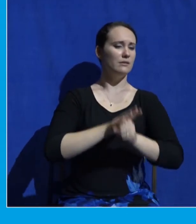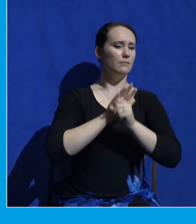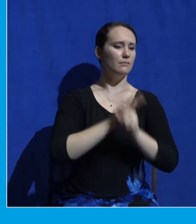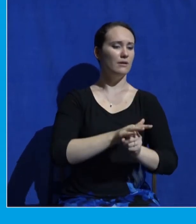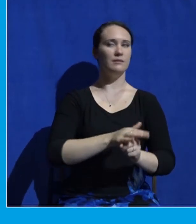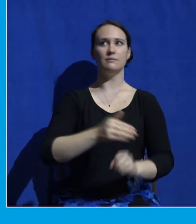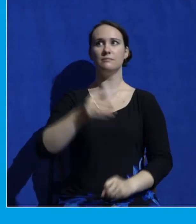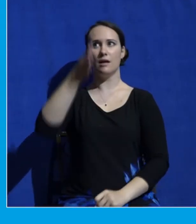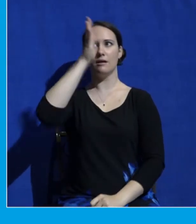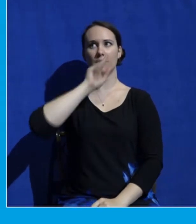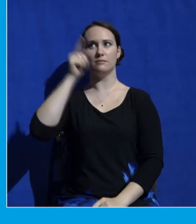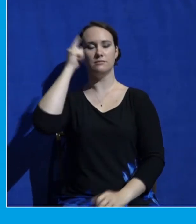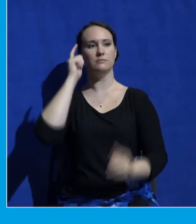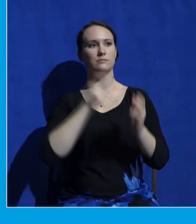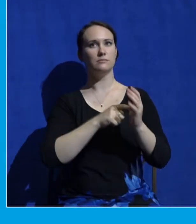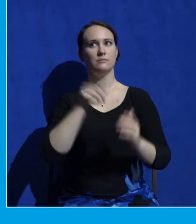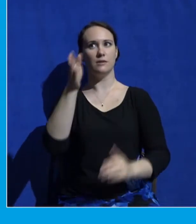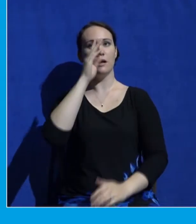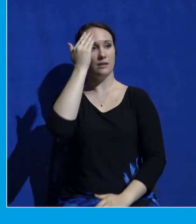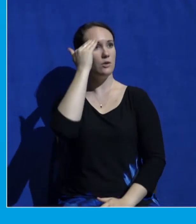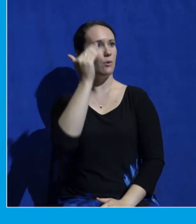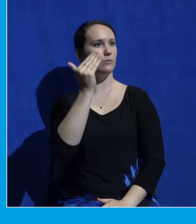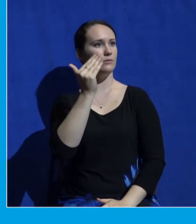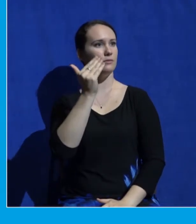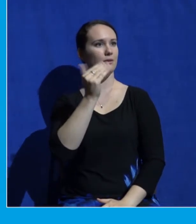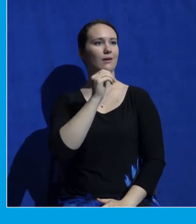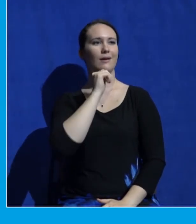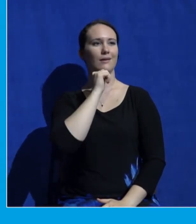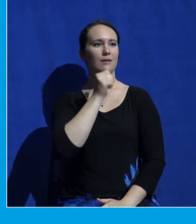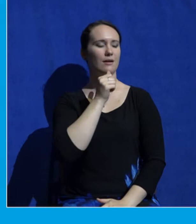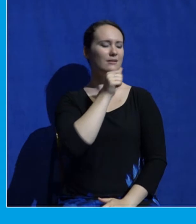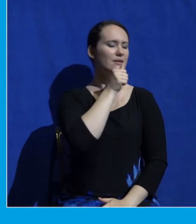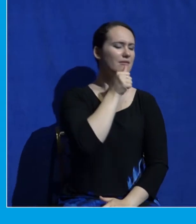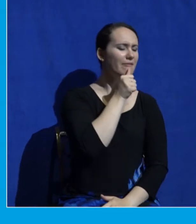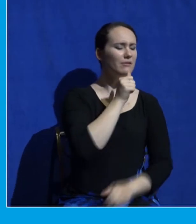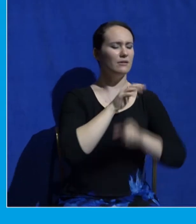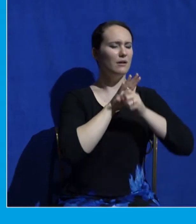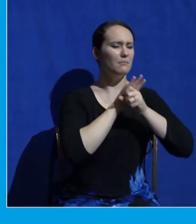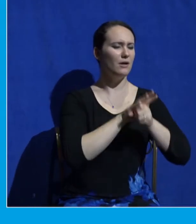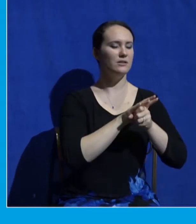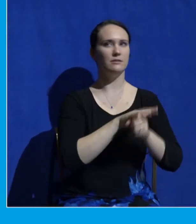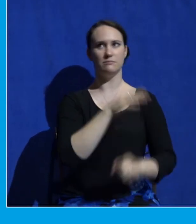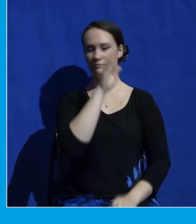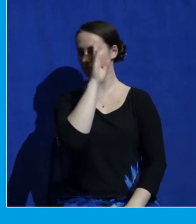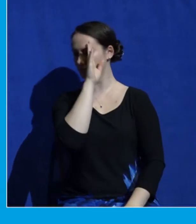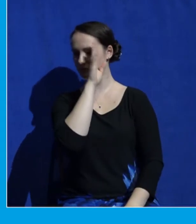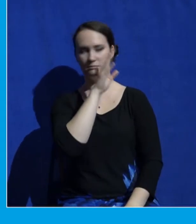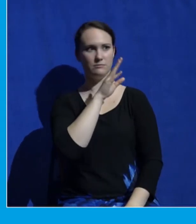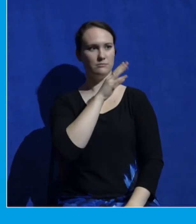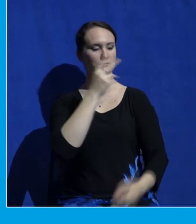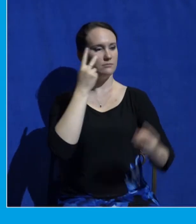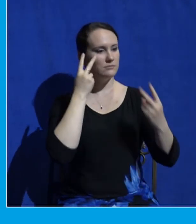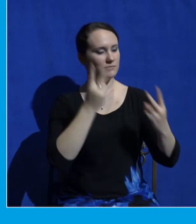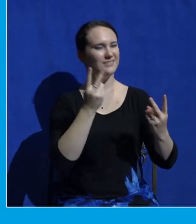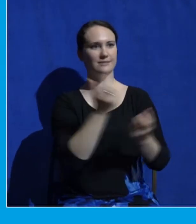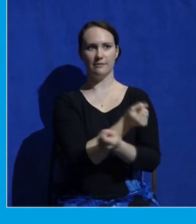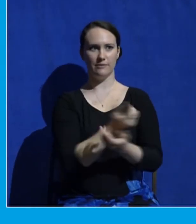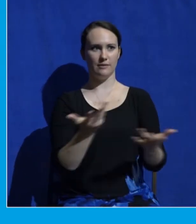all suffering, all oppression, all injustice. And one day, his justice